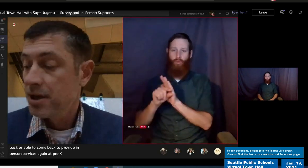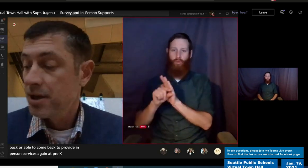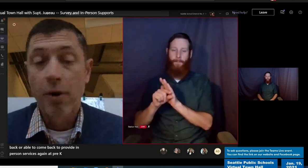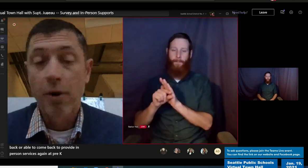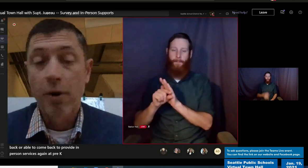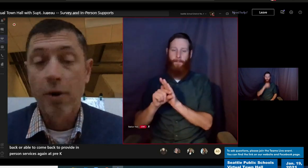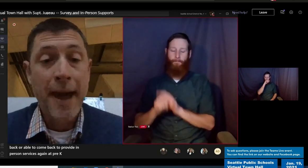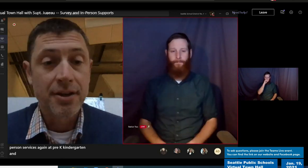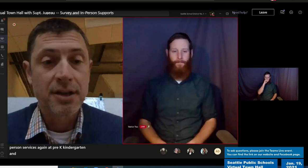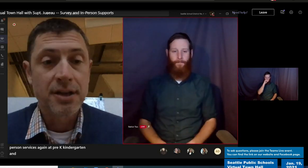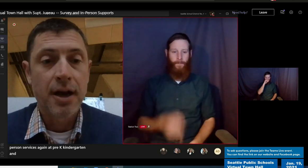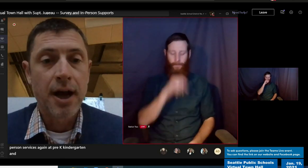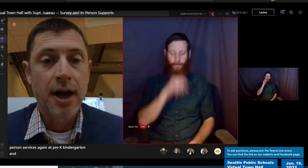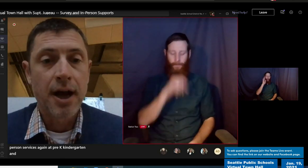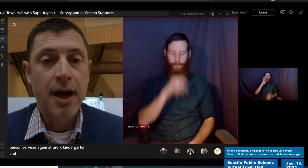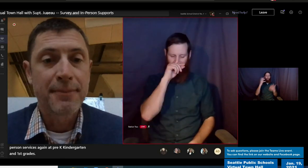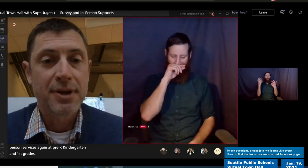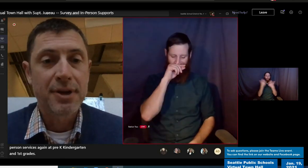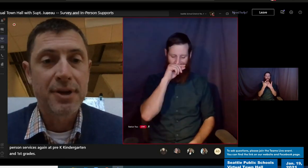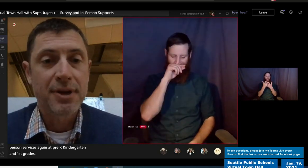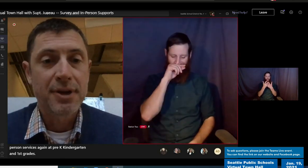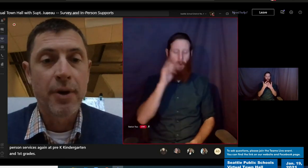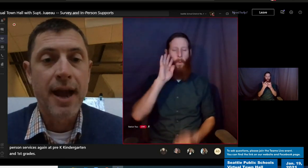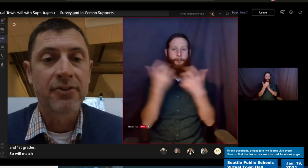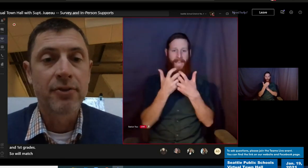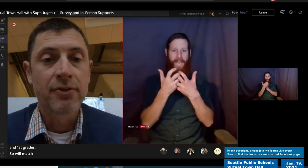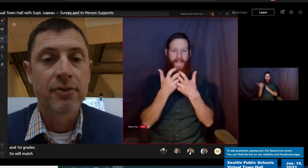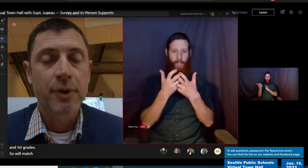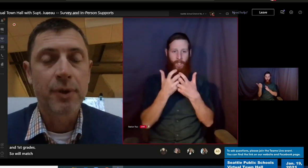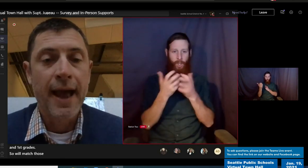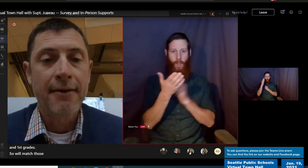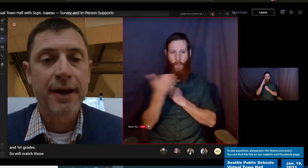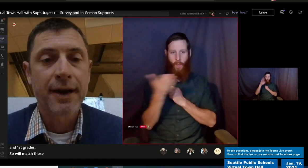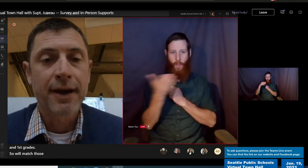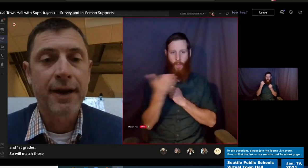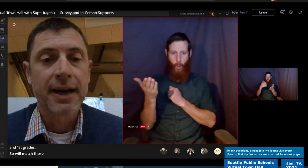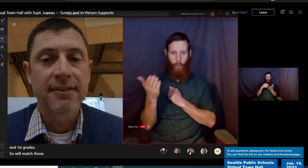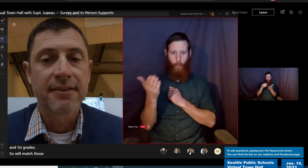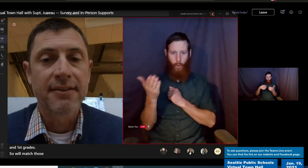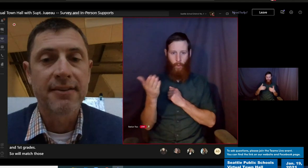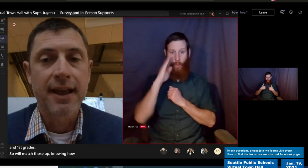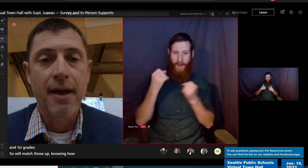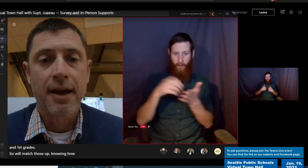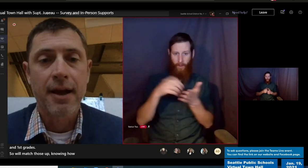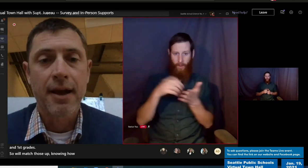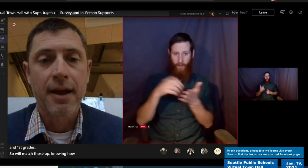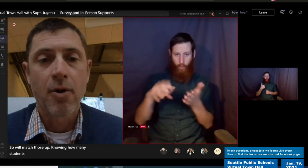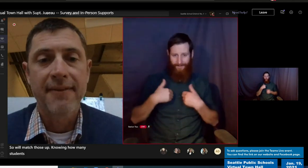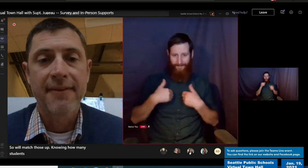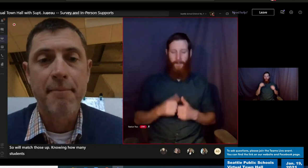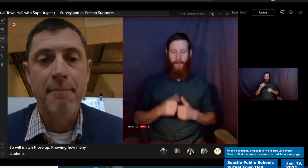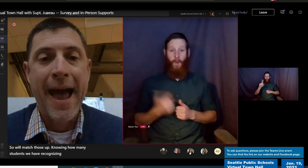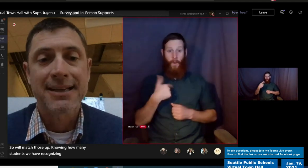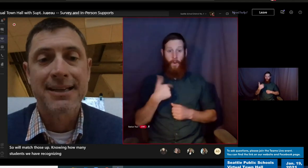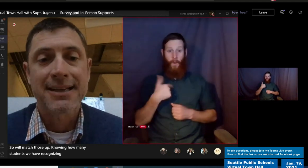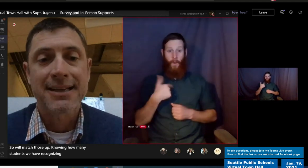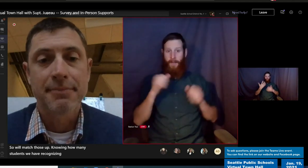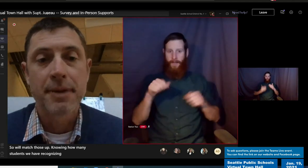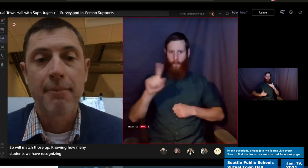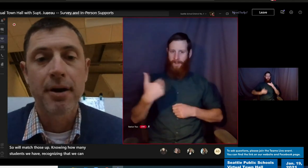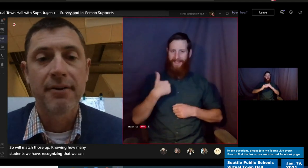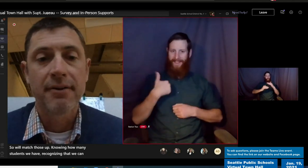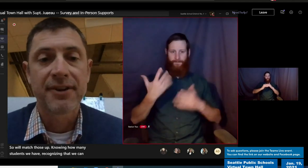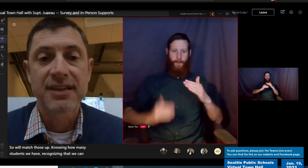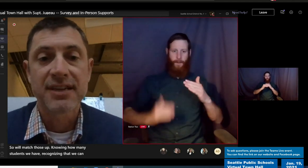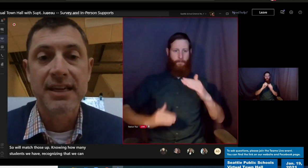match those up knowing how many students we have, recognizing that we can only have a maximum number of